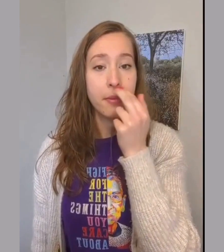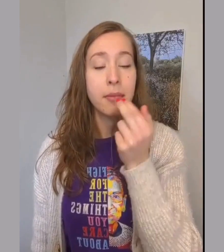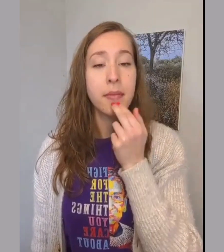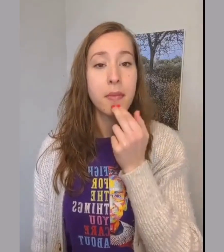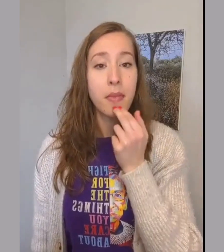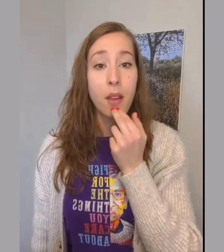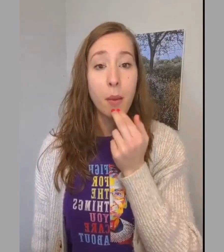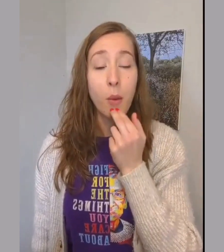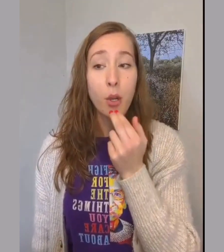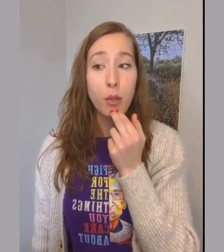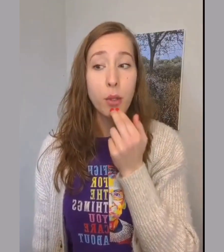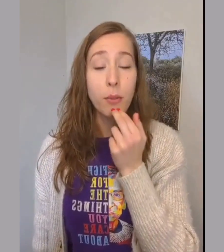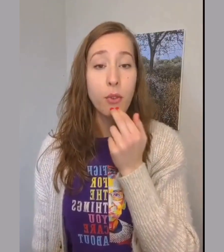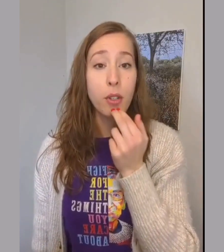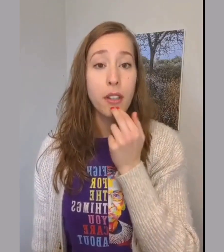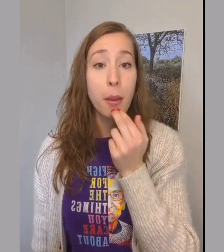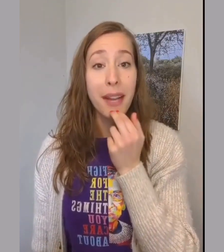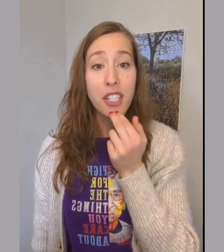More room for compassion.